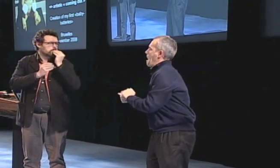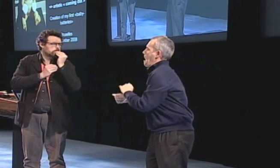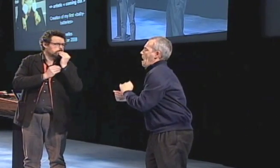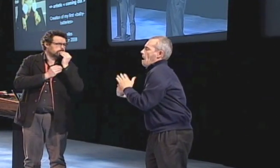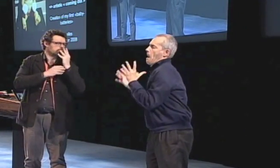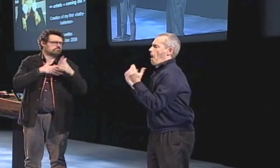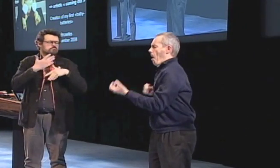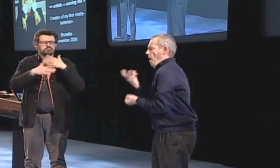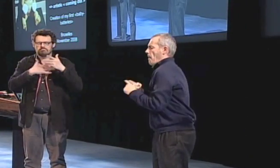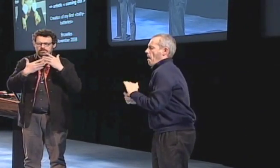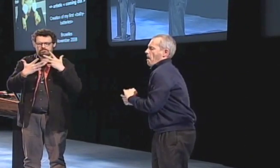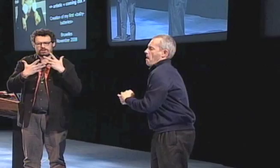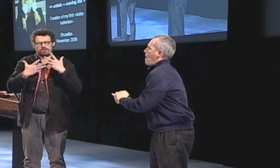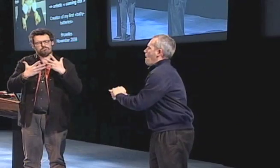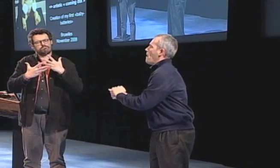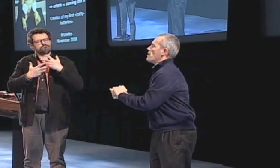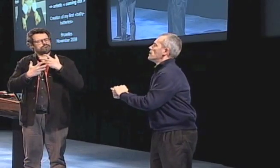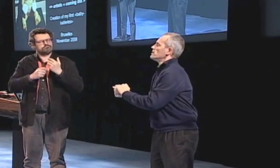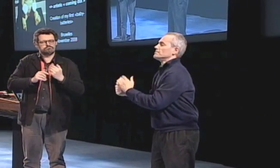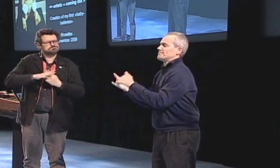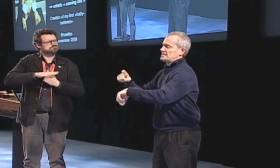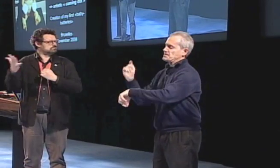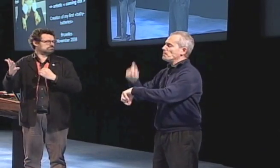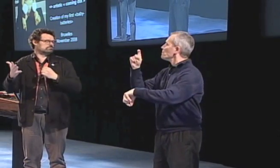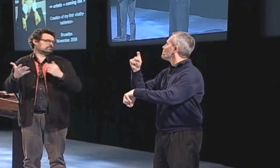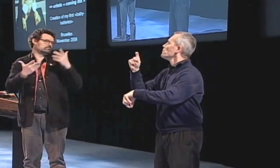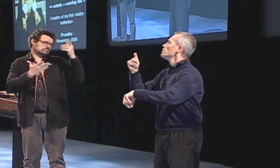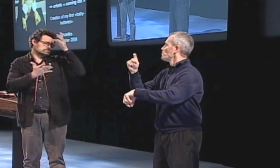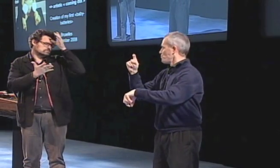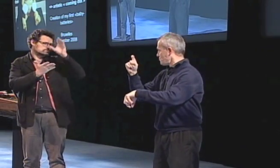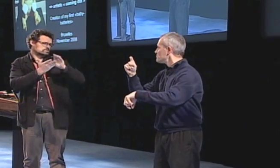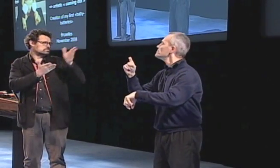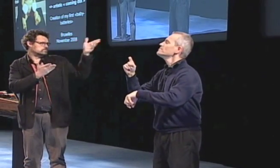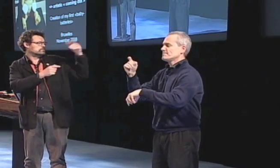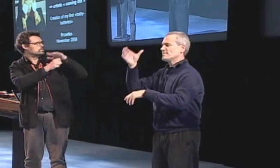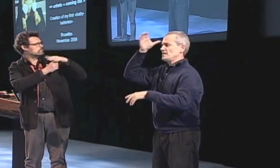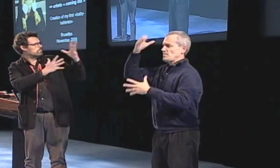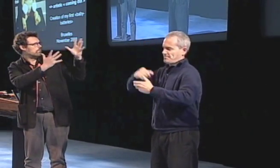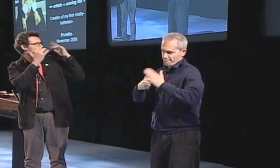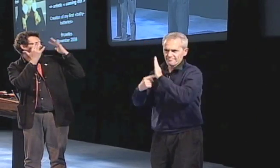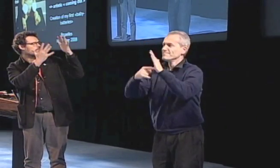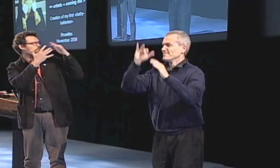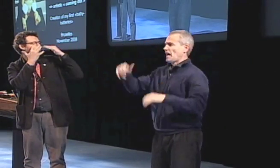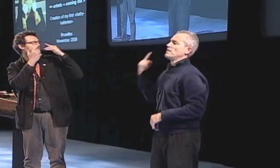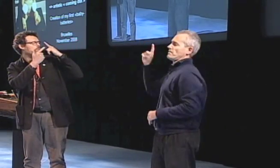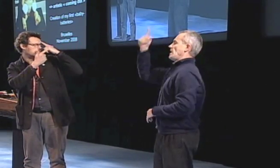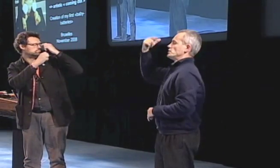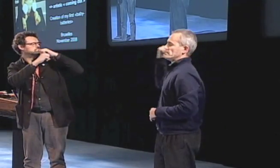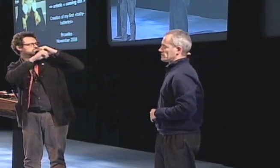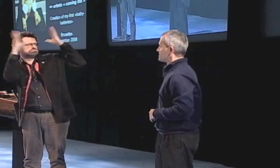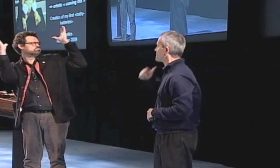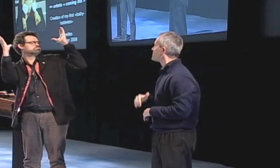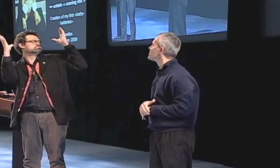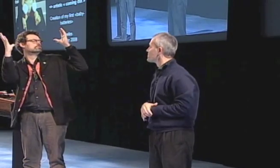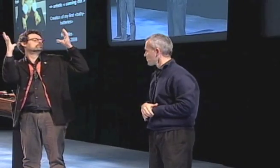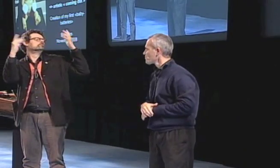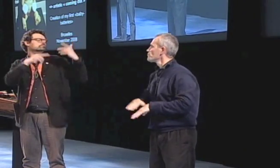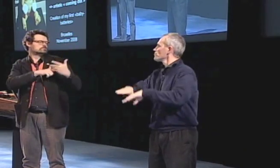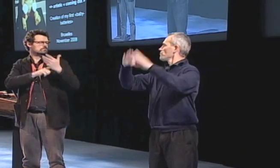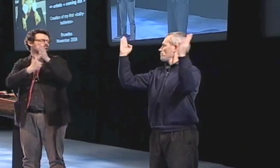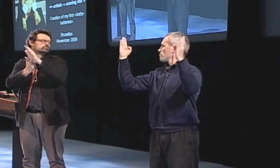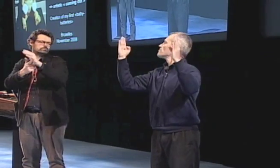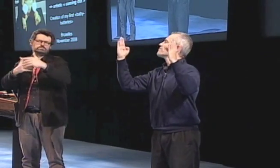I had been hiding, you understand, for these 20 years. But then at that time, I knew it was time